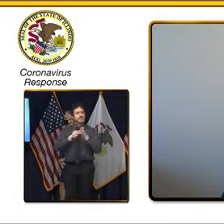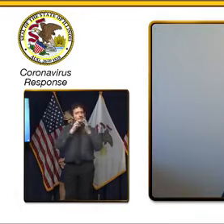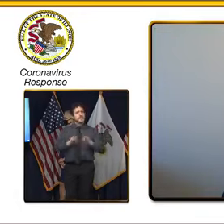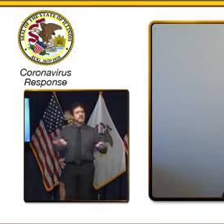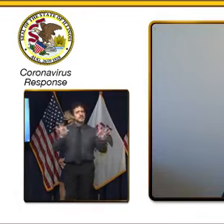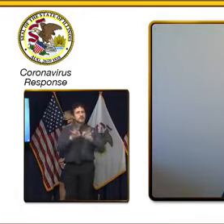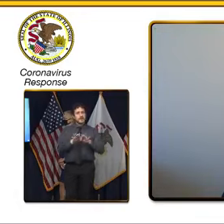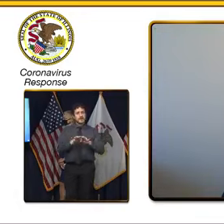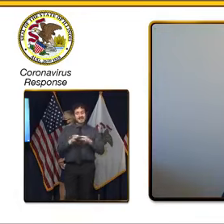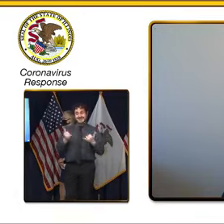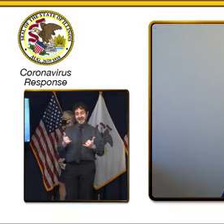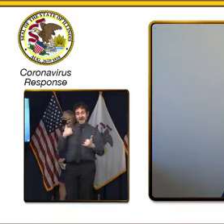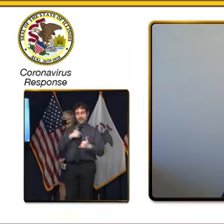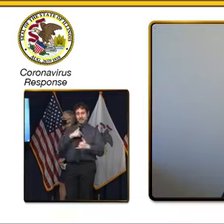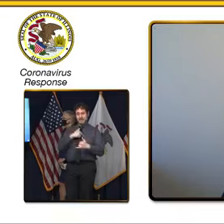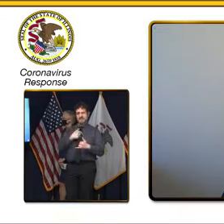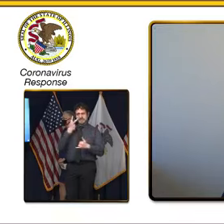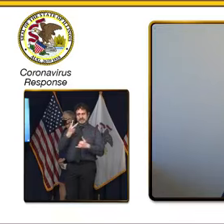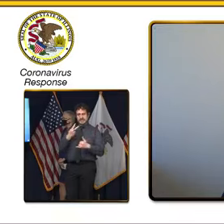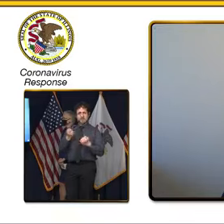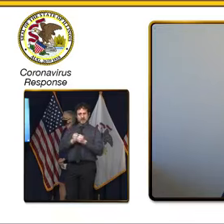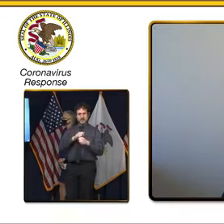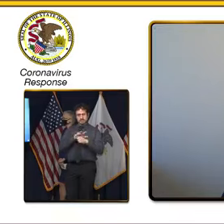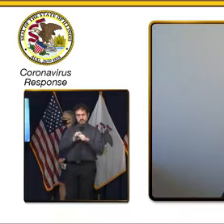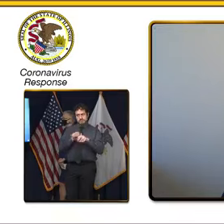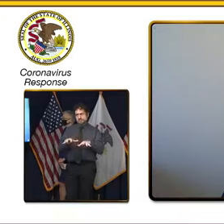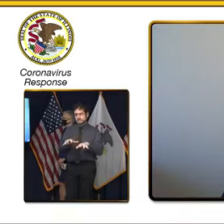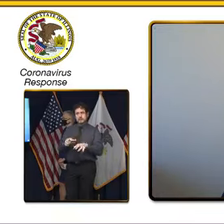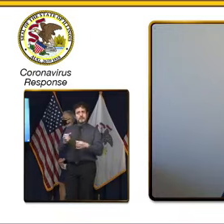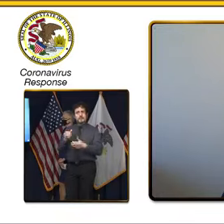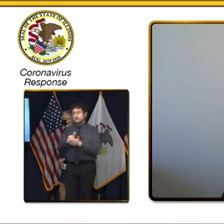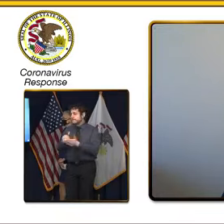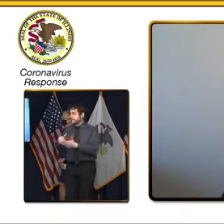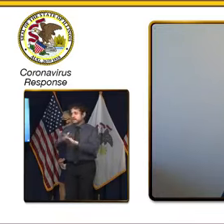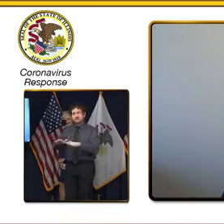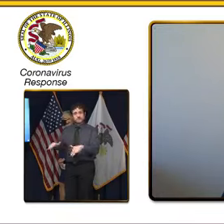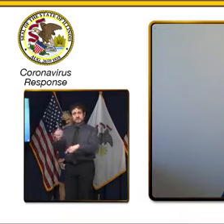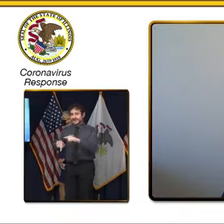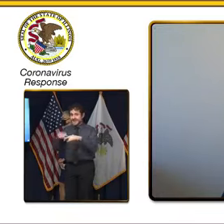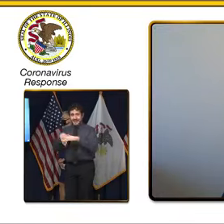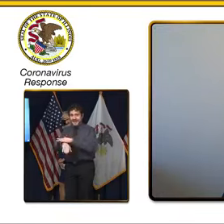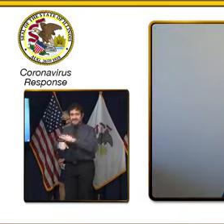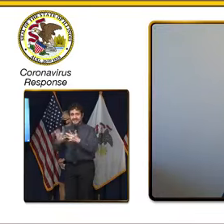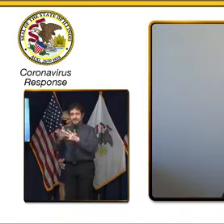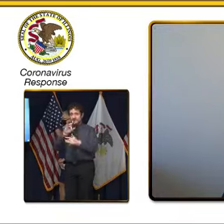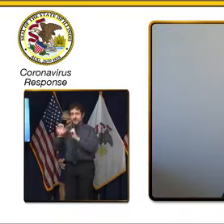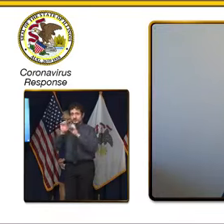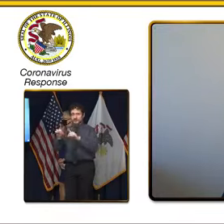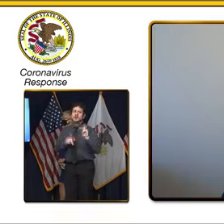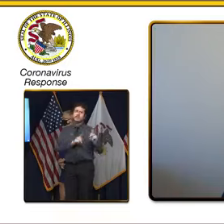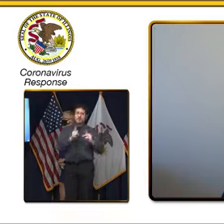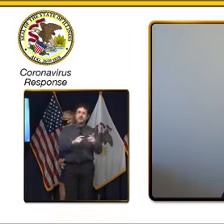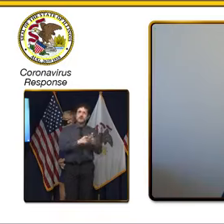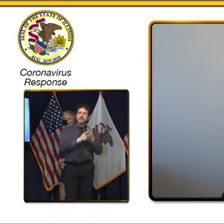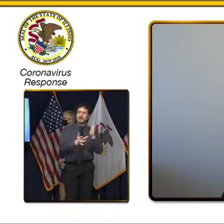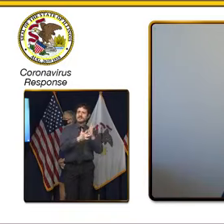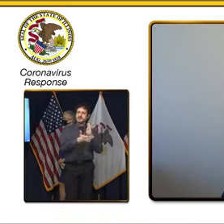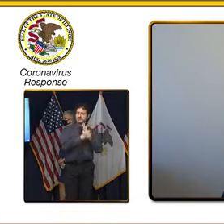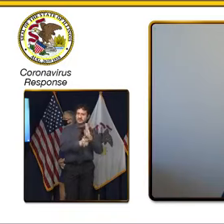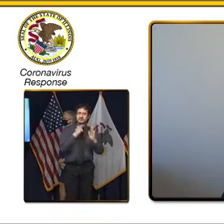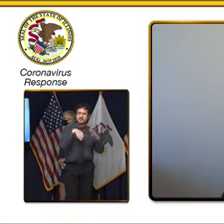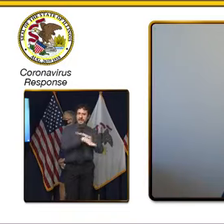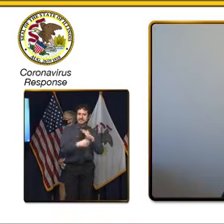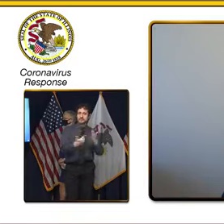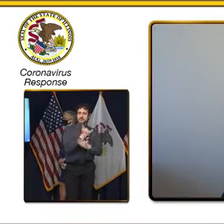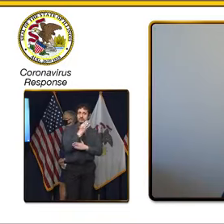access education. And many people need tech skills to find new jobs. Over the last 22 years, PCs